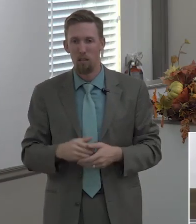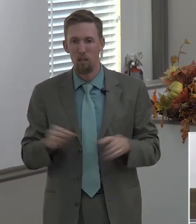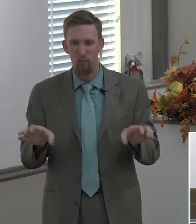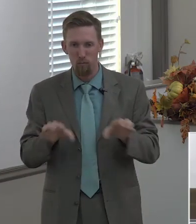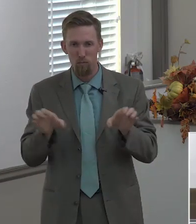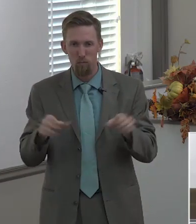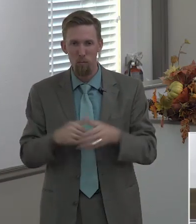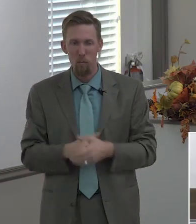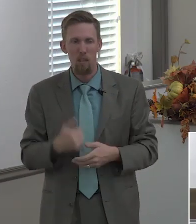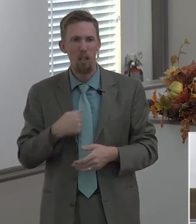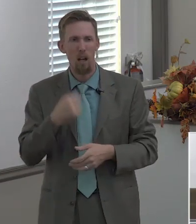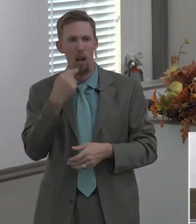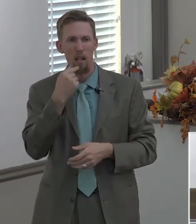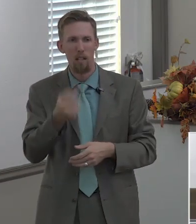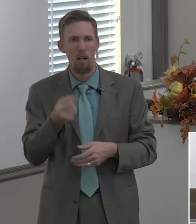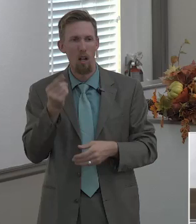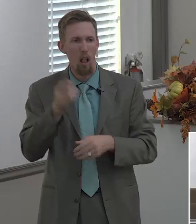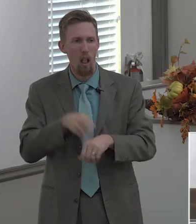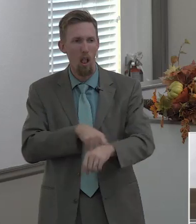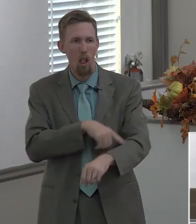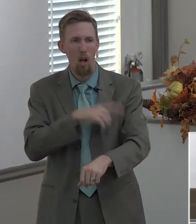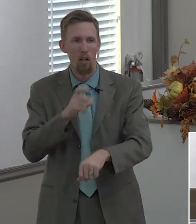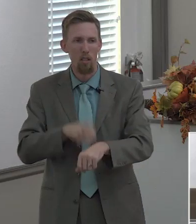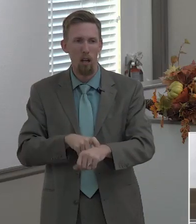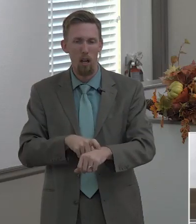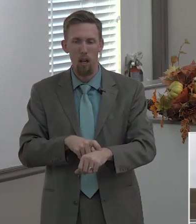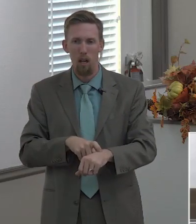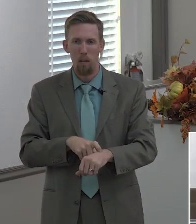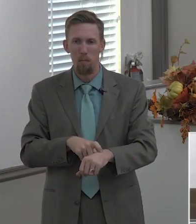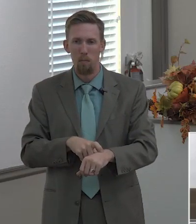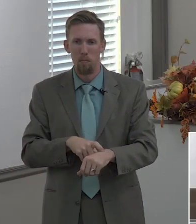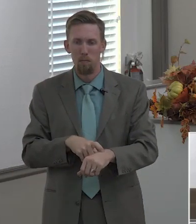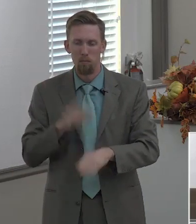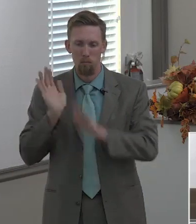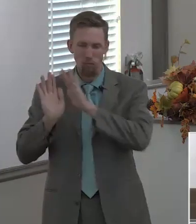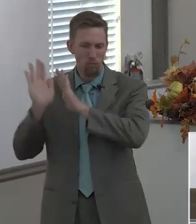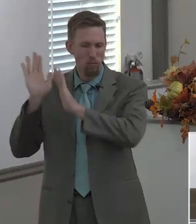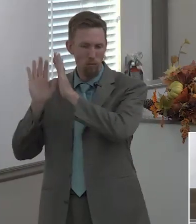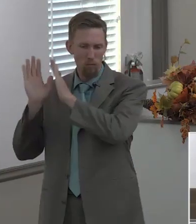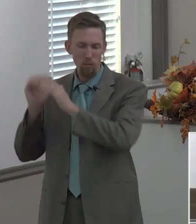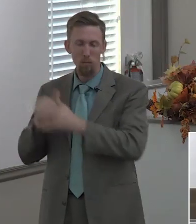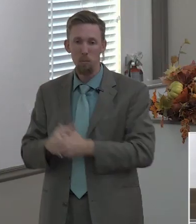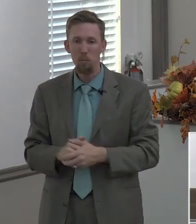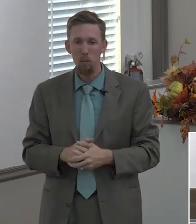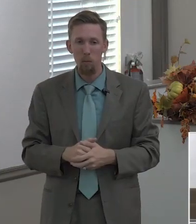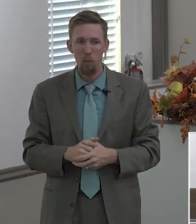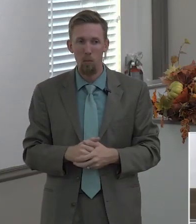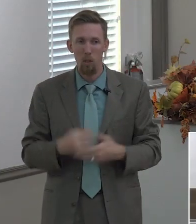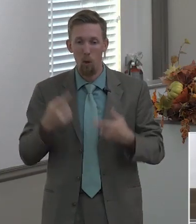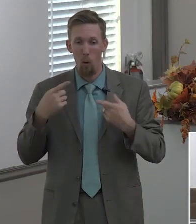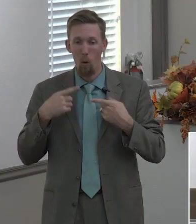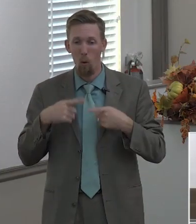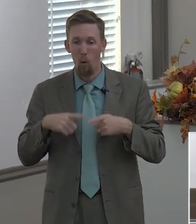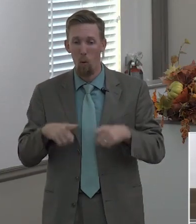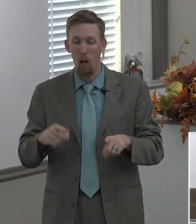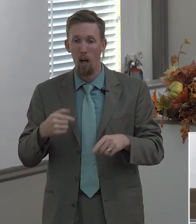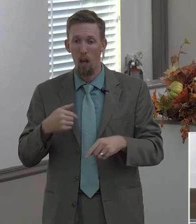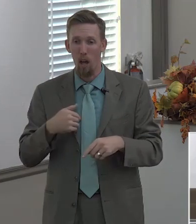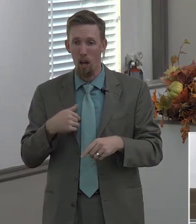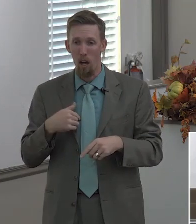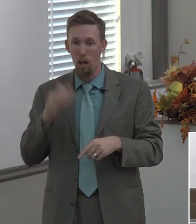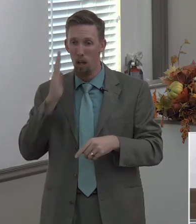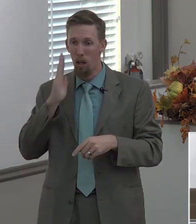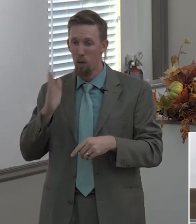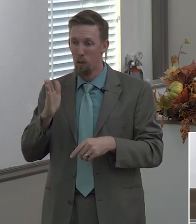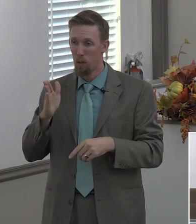deacons many many years ago as long as i'm the one who has to give the final account i'll have the one i'll be the one